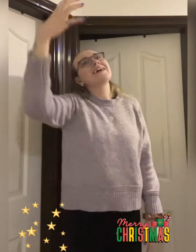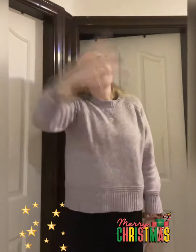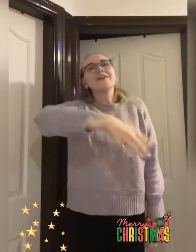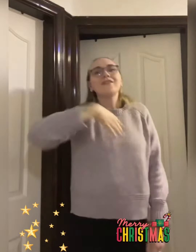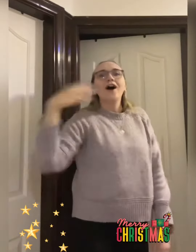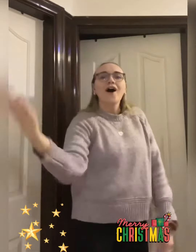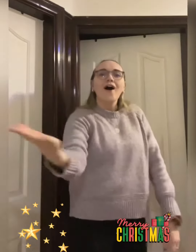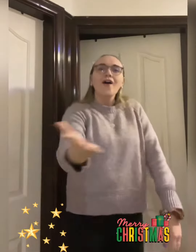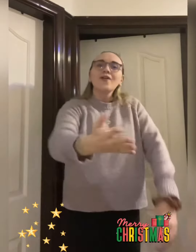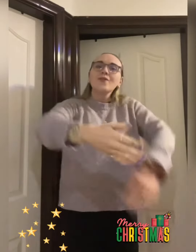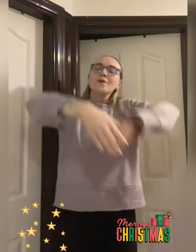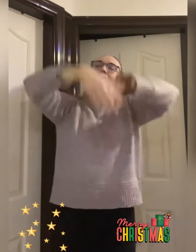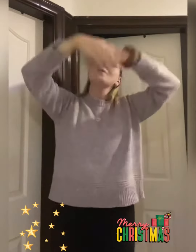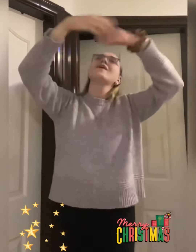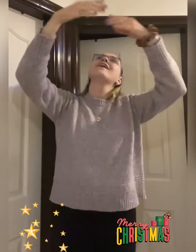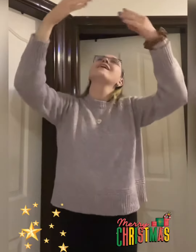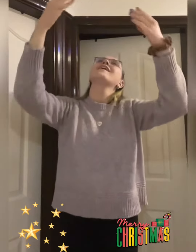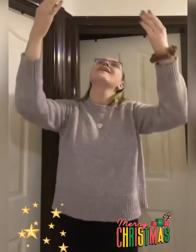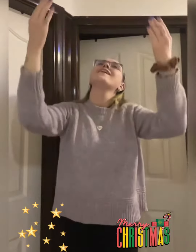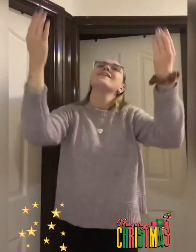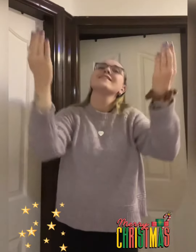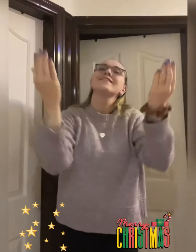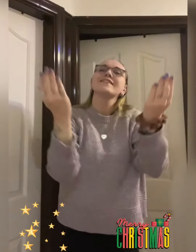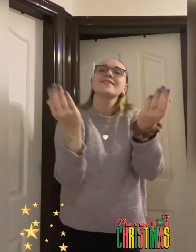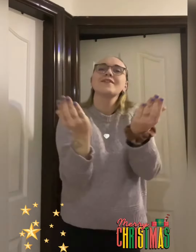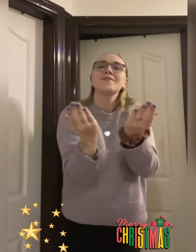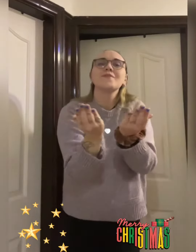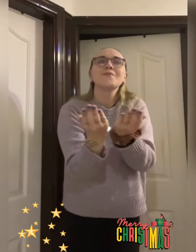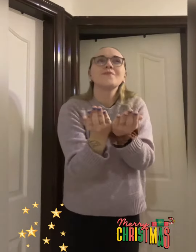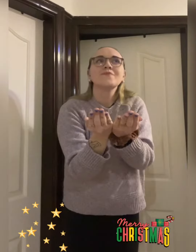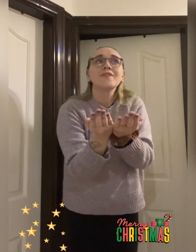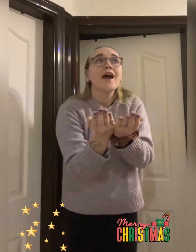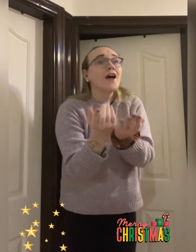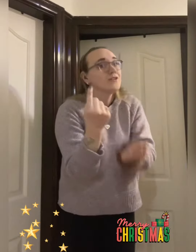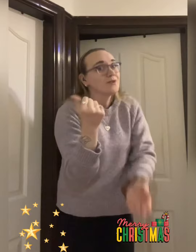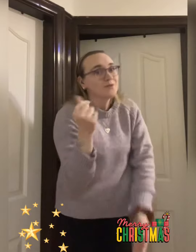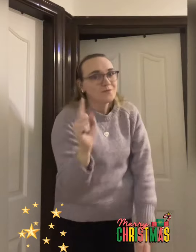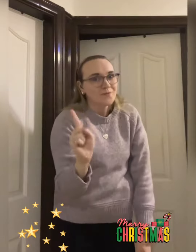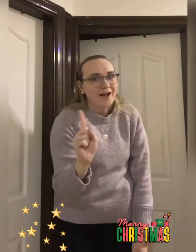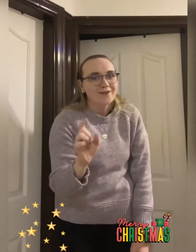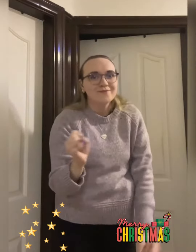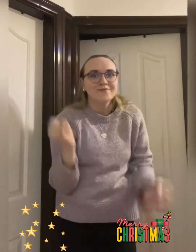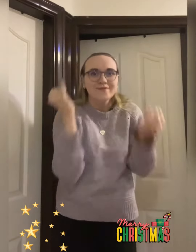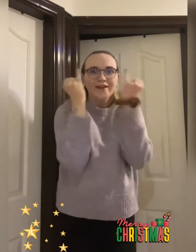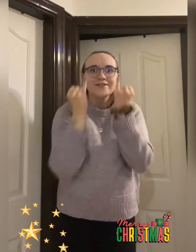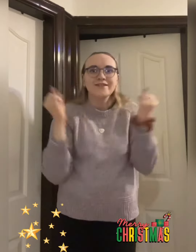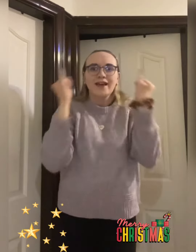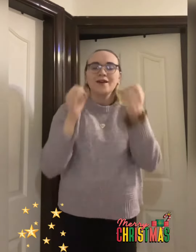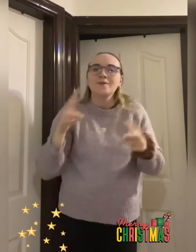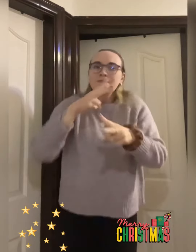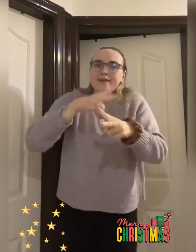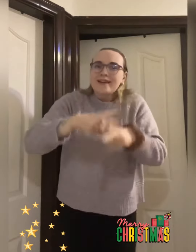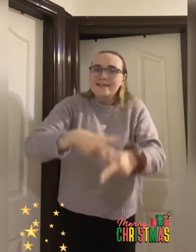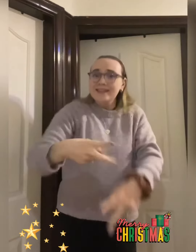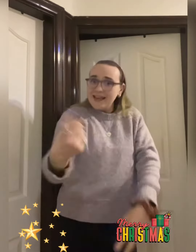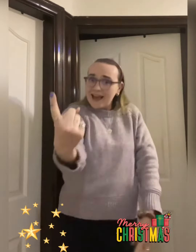of all the world. Soon the shepherds came that way,